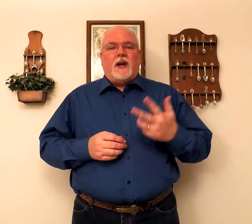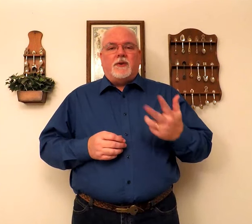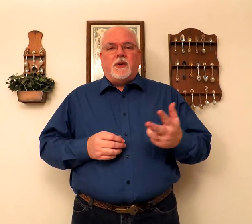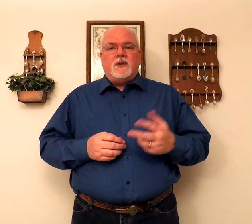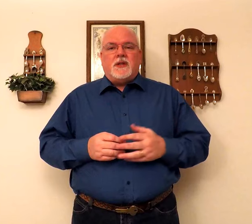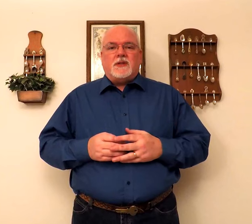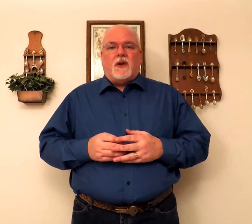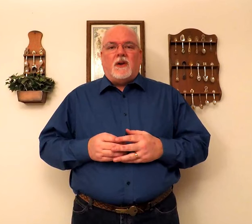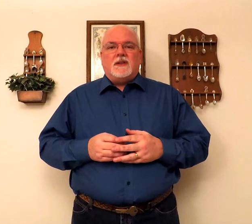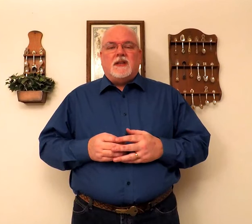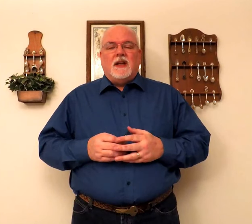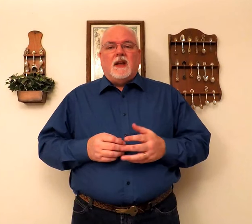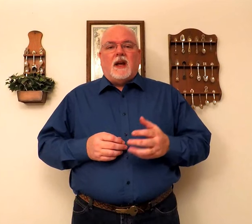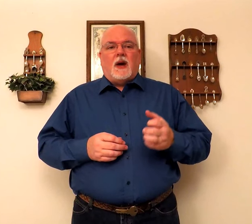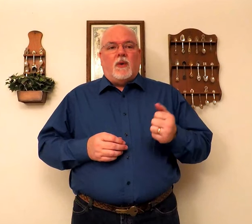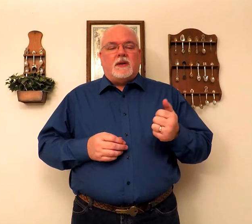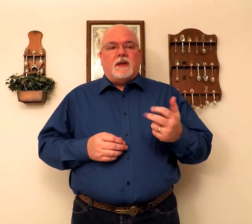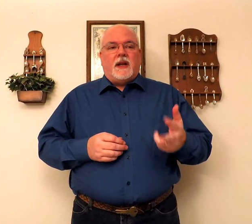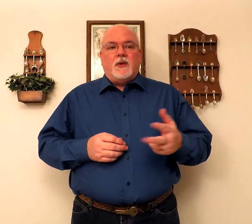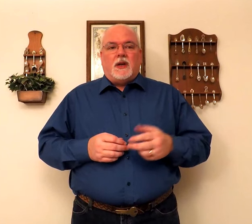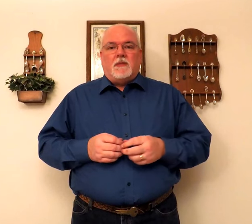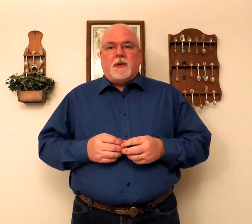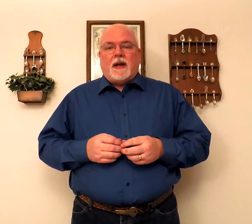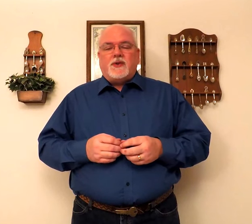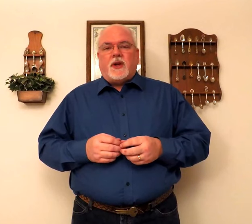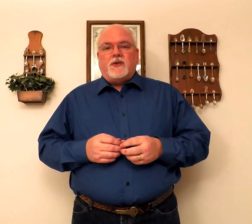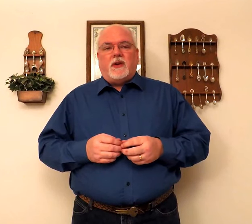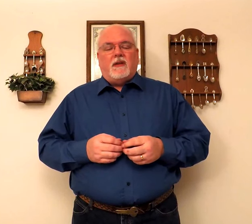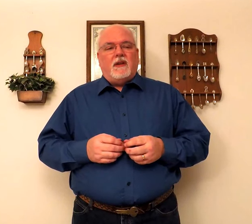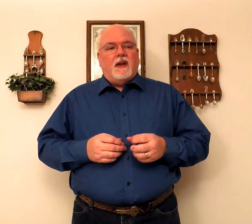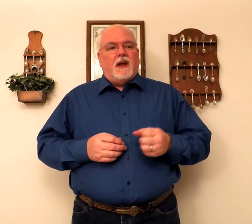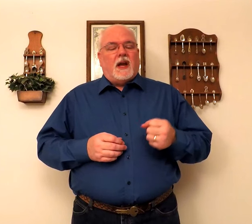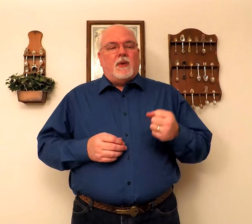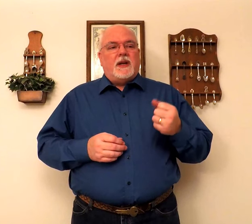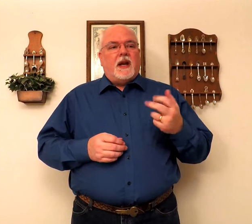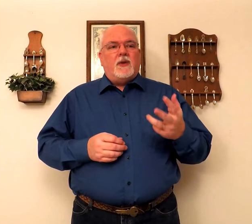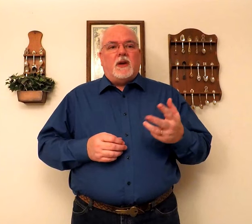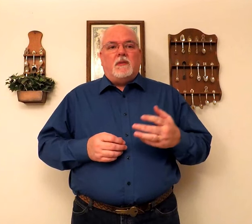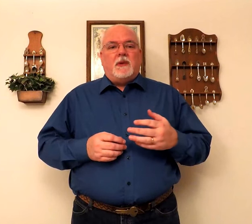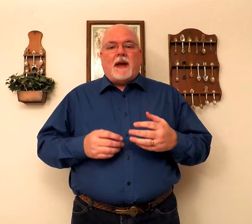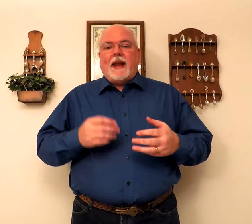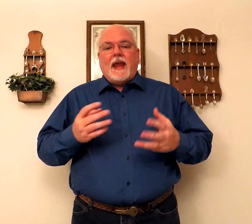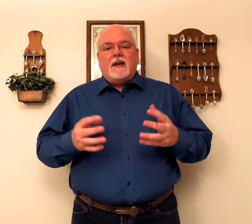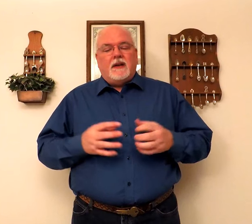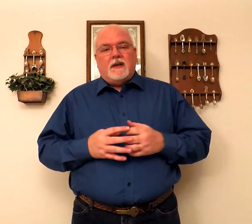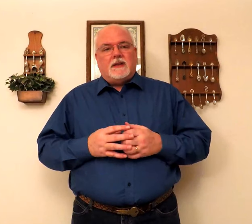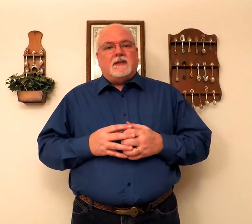I want to introduce the songs. I want to tell you a little bit about judging. I want to tell you a little bit about handedness.